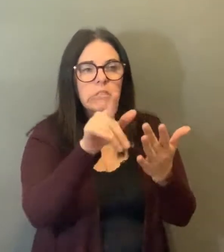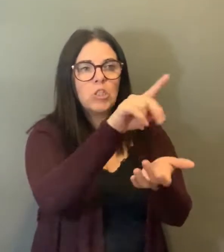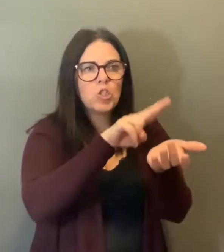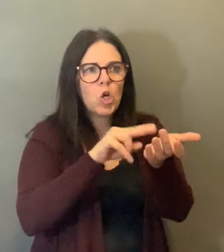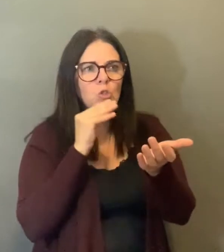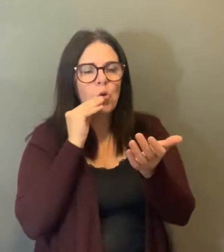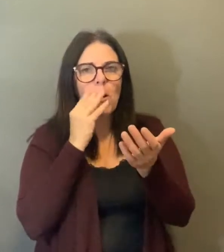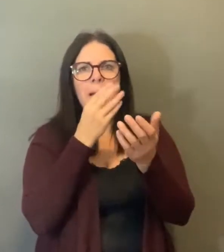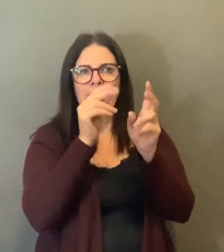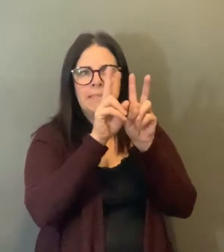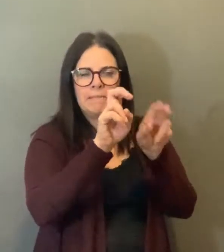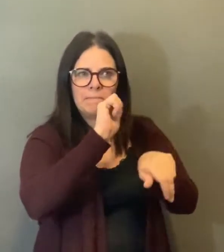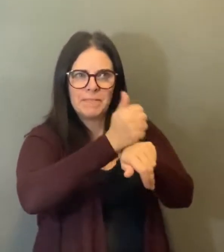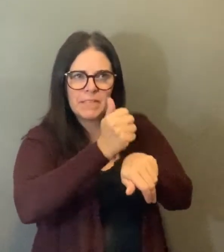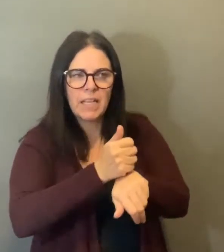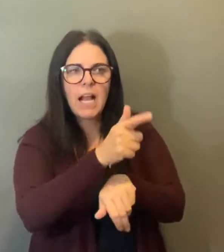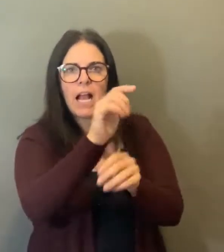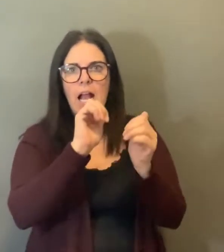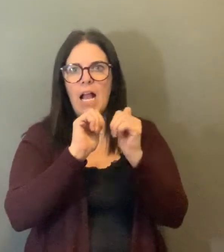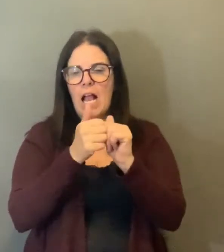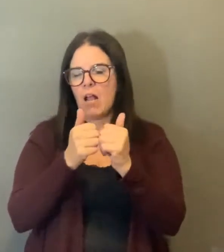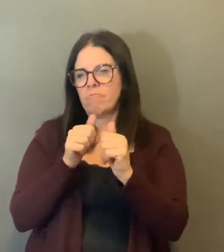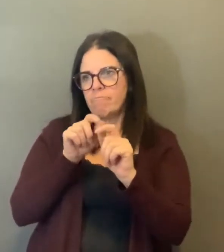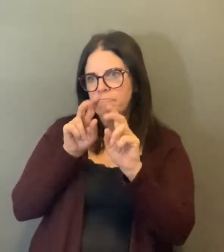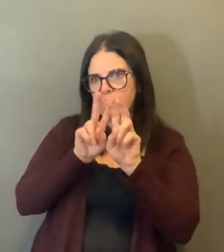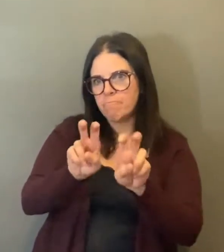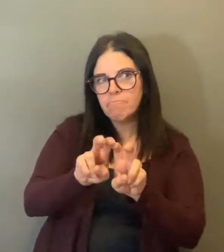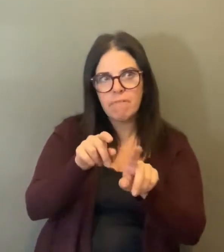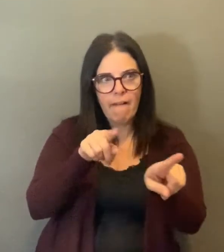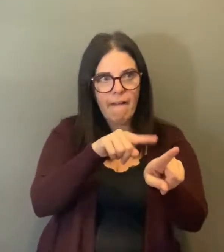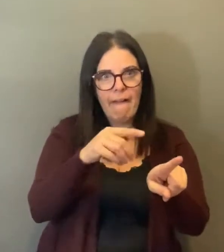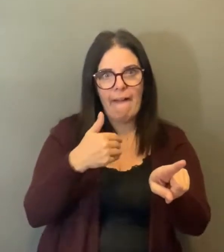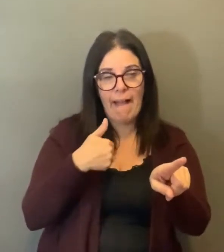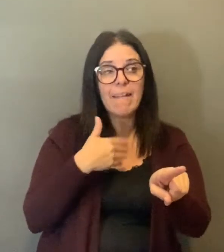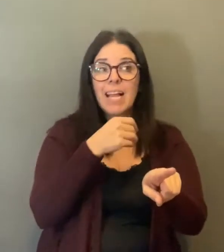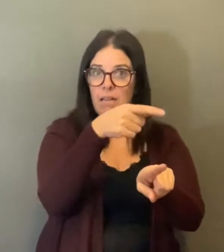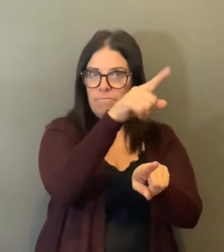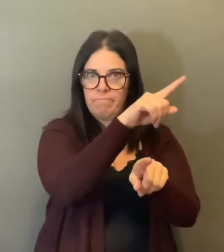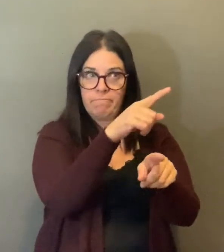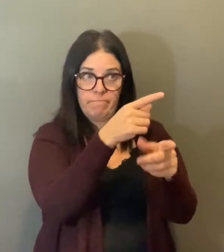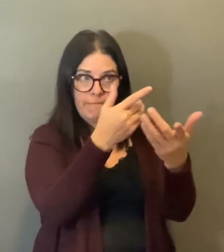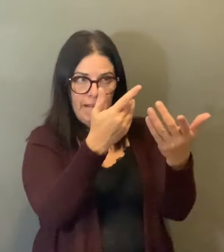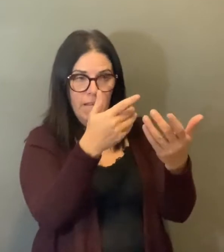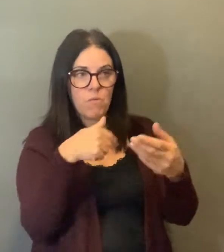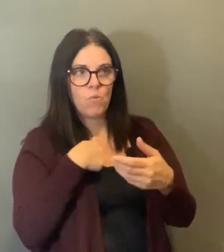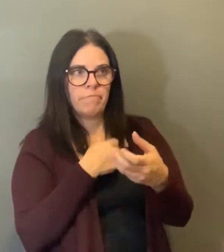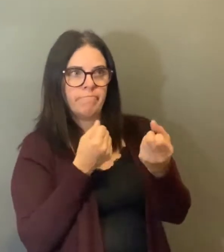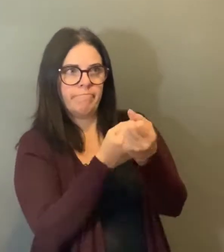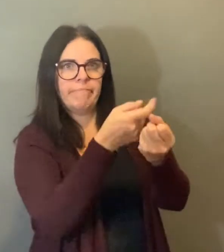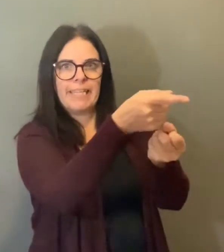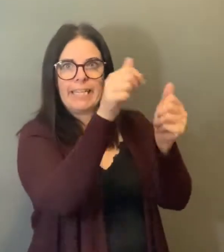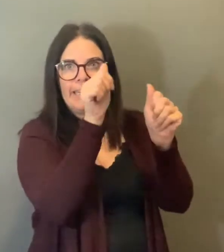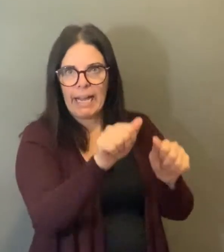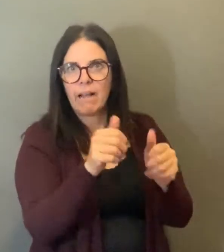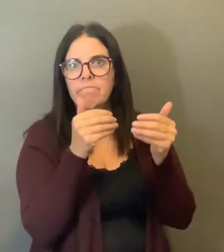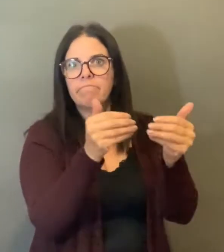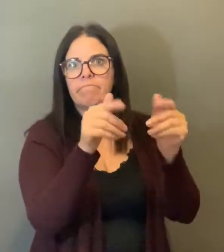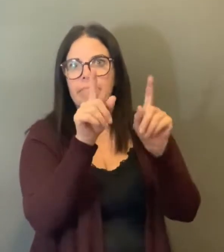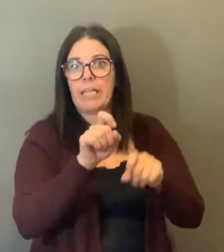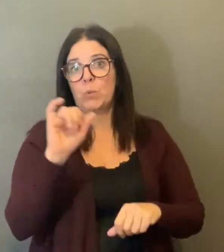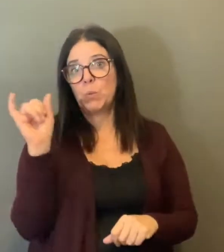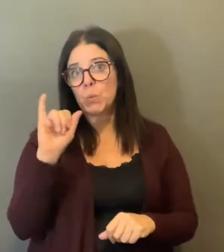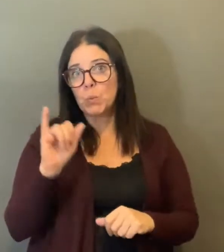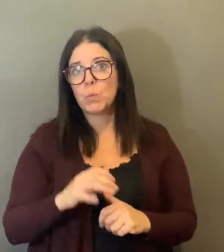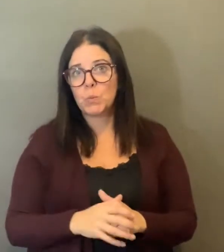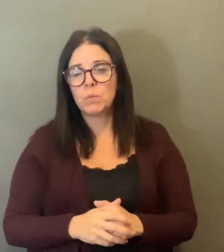As we can see, most of these cases are now coming from the long-term care homes that are currently in outbreak and we are working closely with the homes to manage these outbreaks